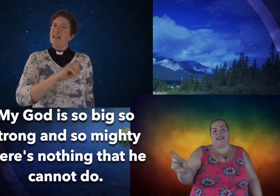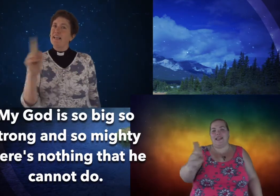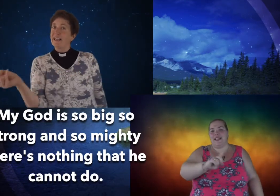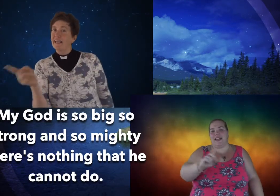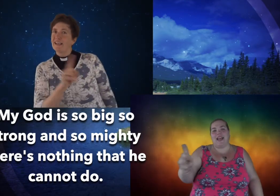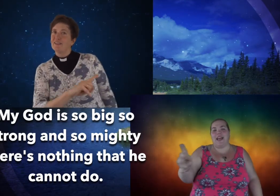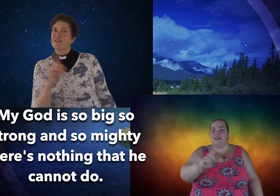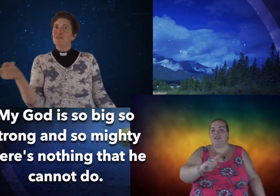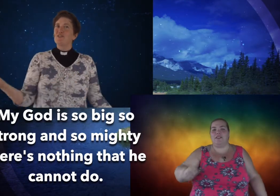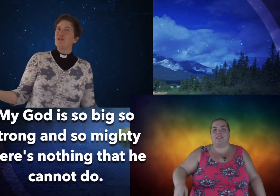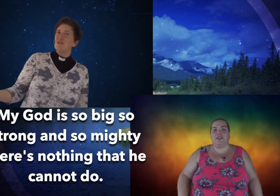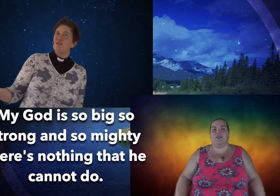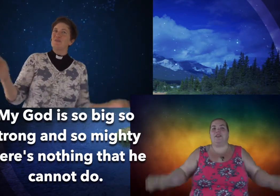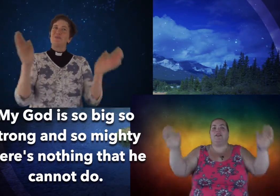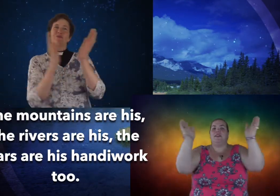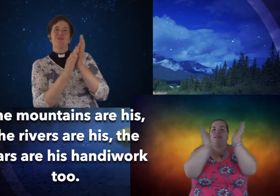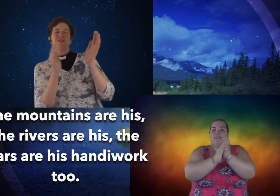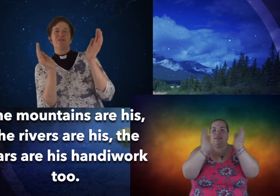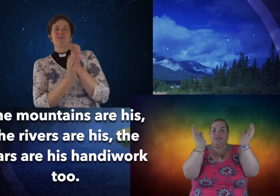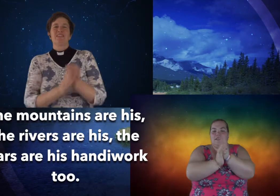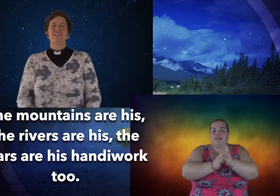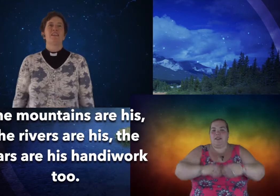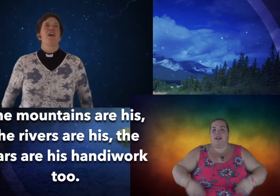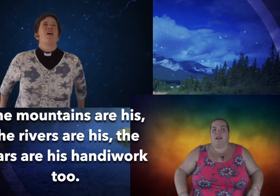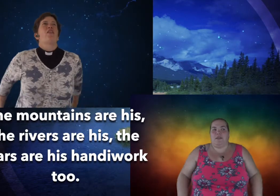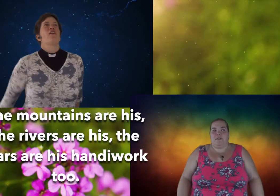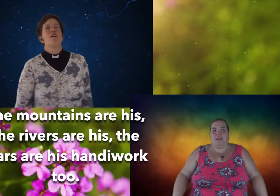cannot do my